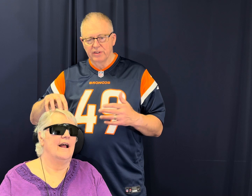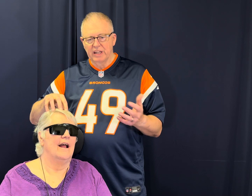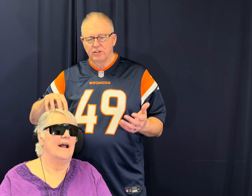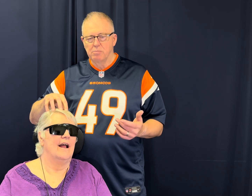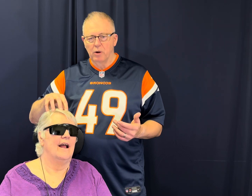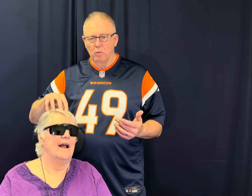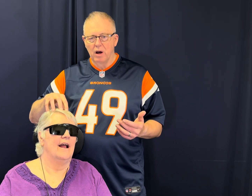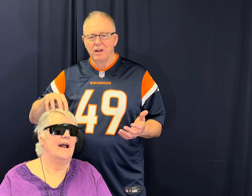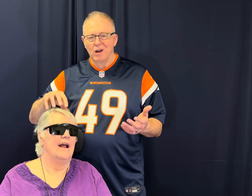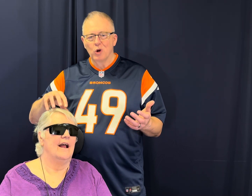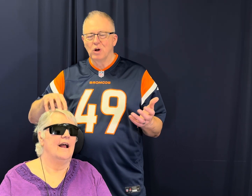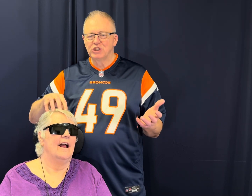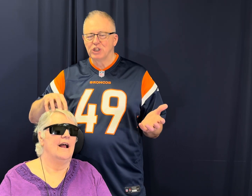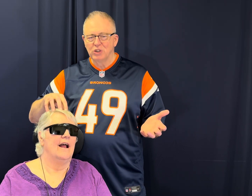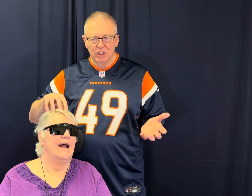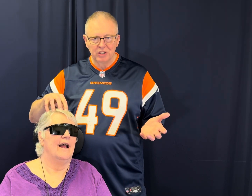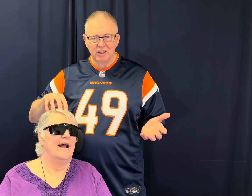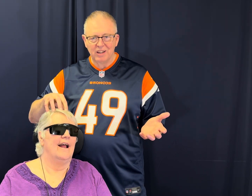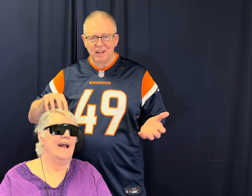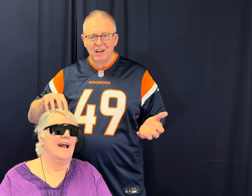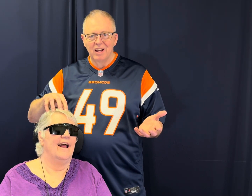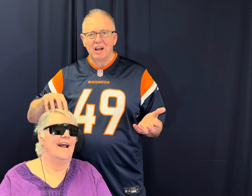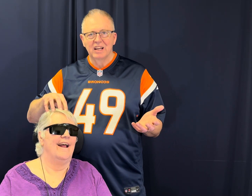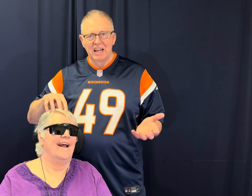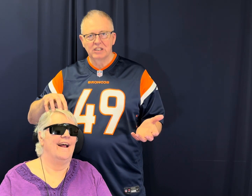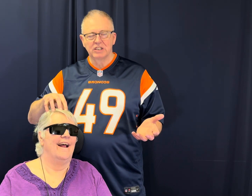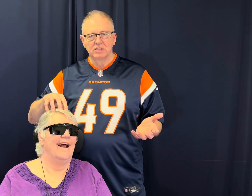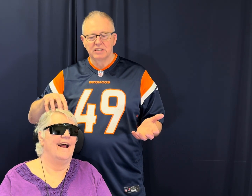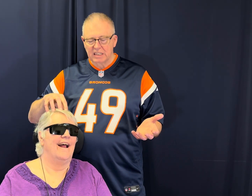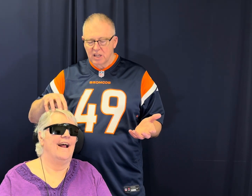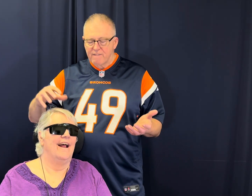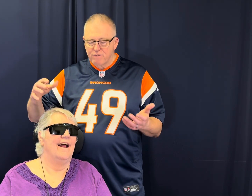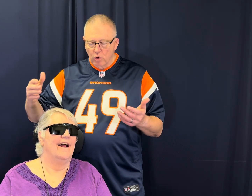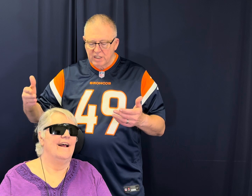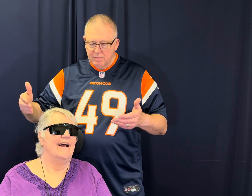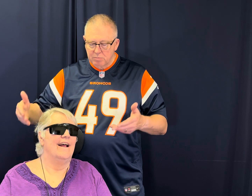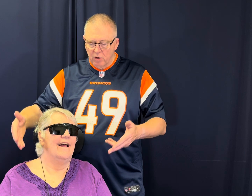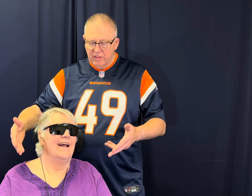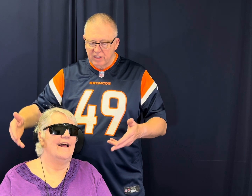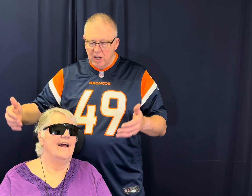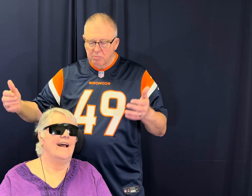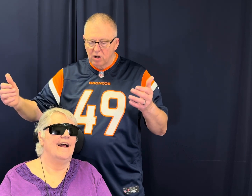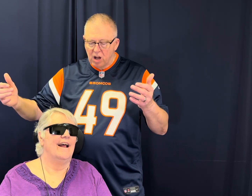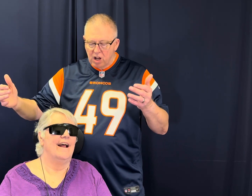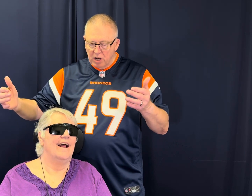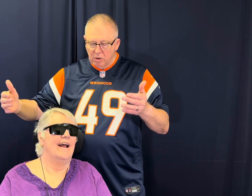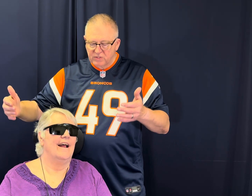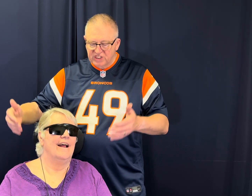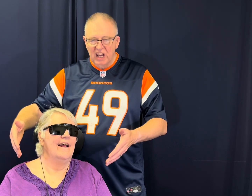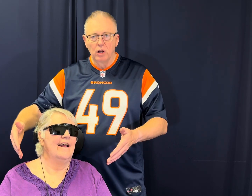You're getting 2.1 quadrillion connections. That's four times more than the number of cells